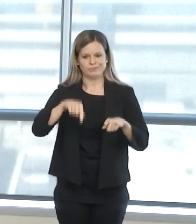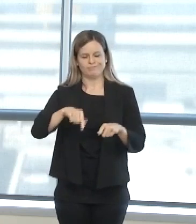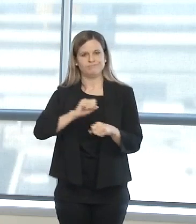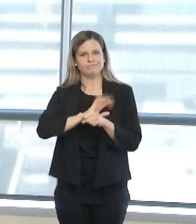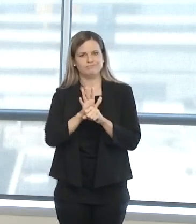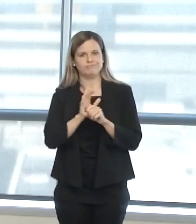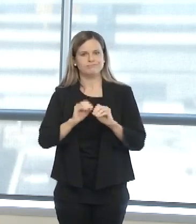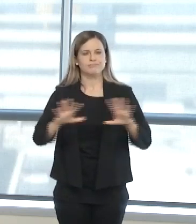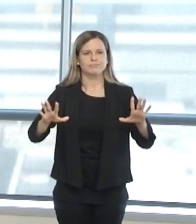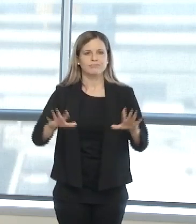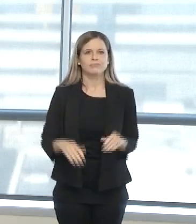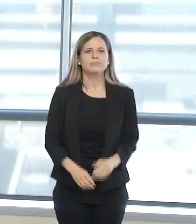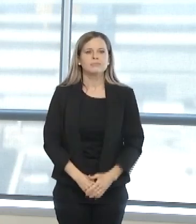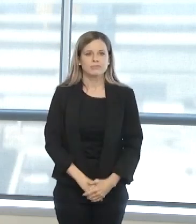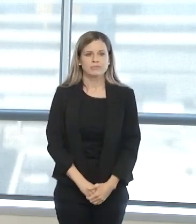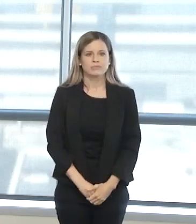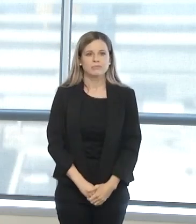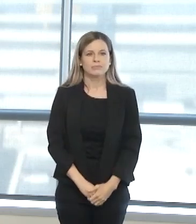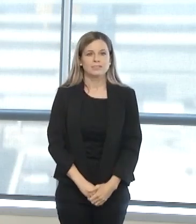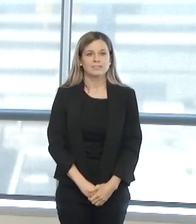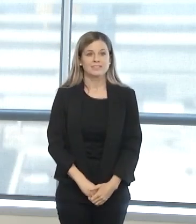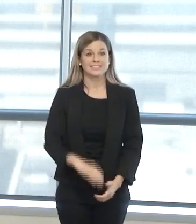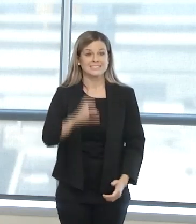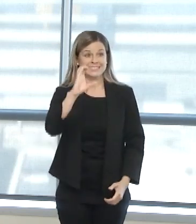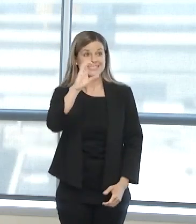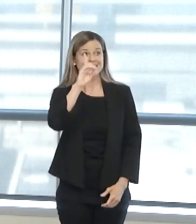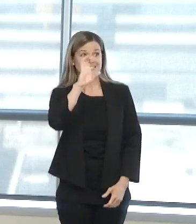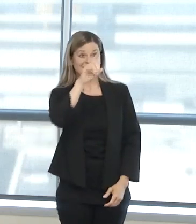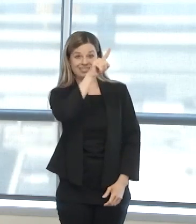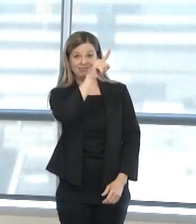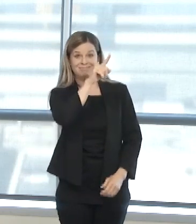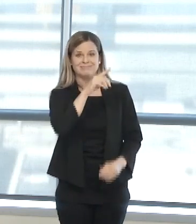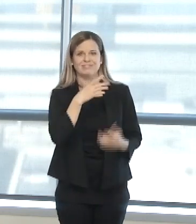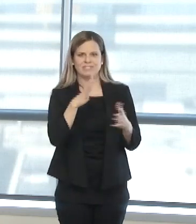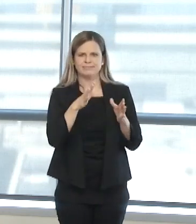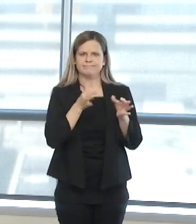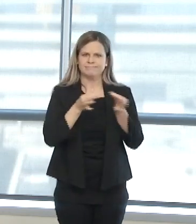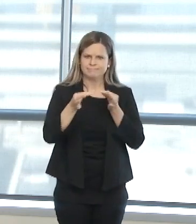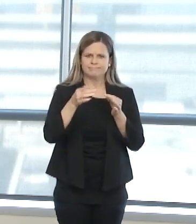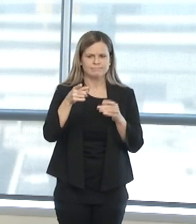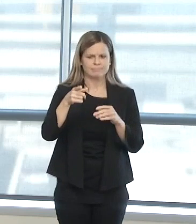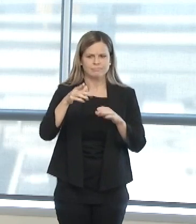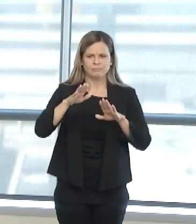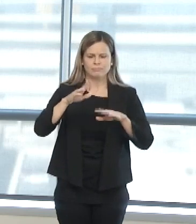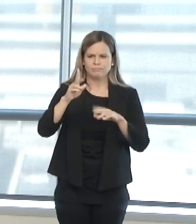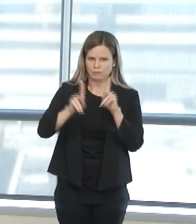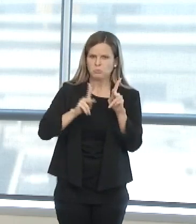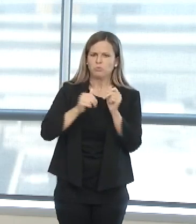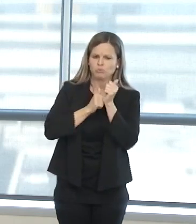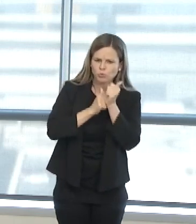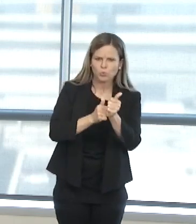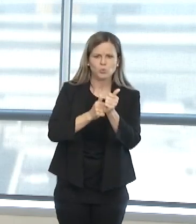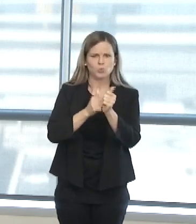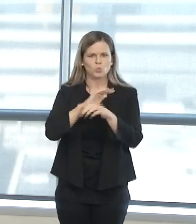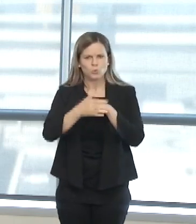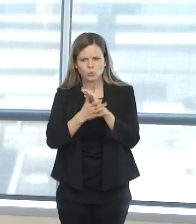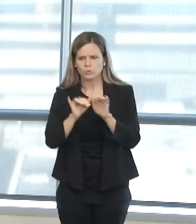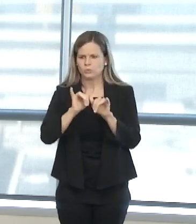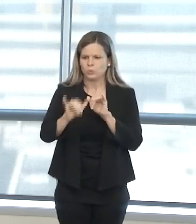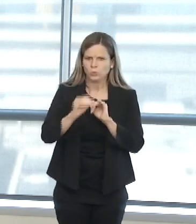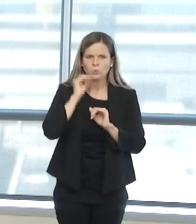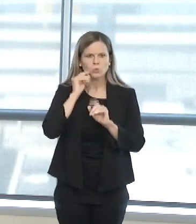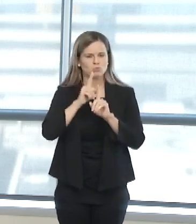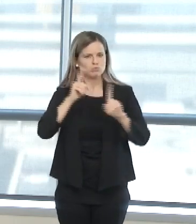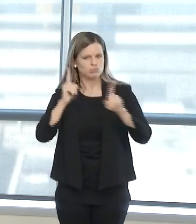information articulated by public health experts, our public officials, and infectious disease experts. Please stay home,